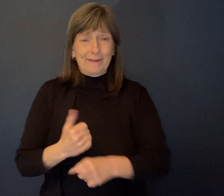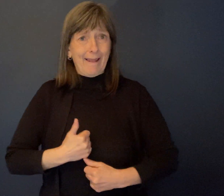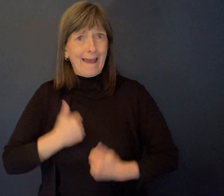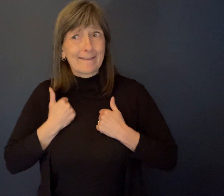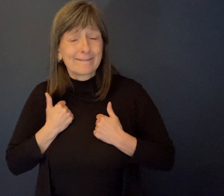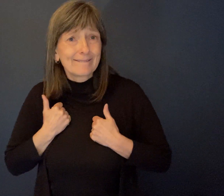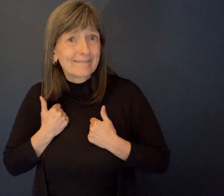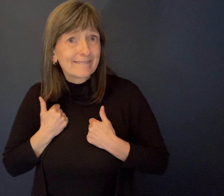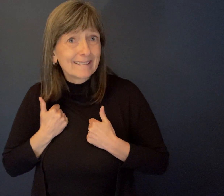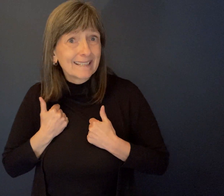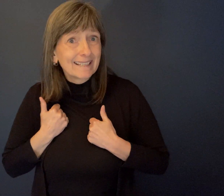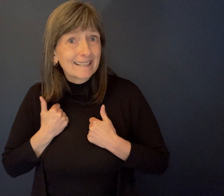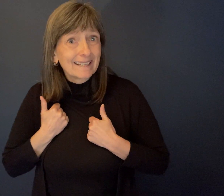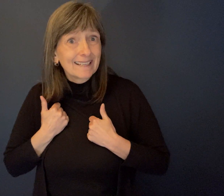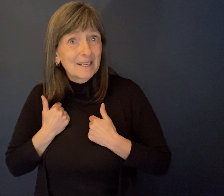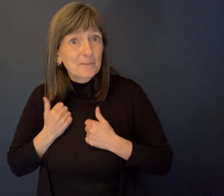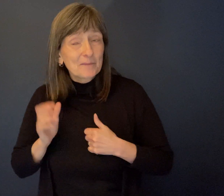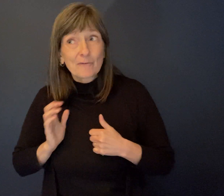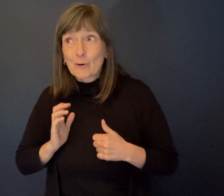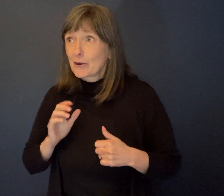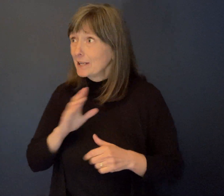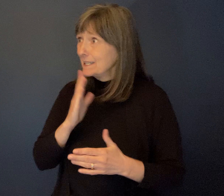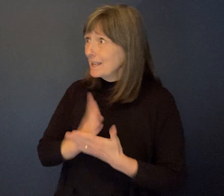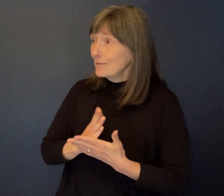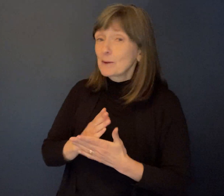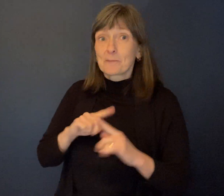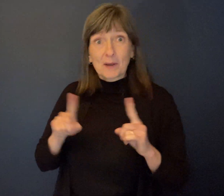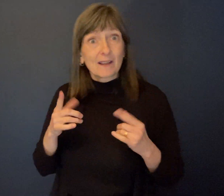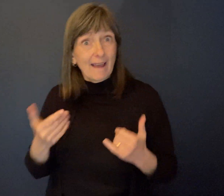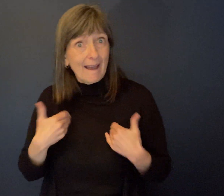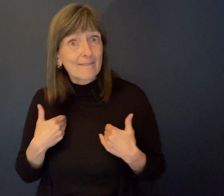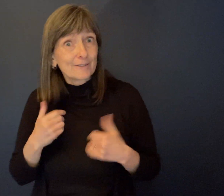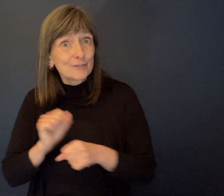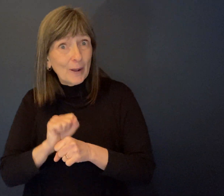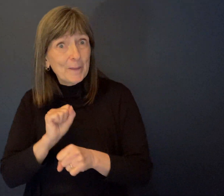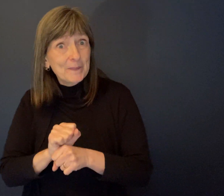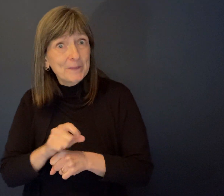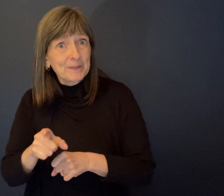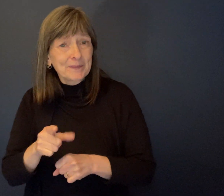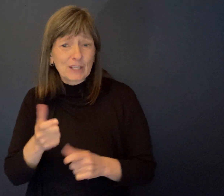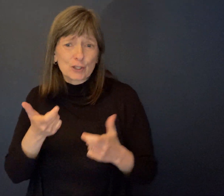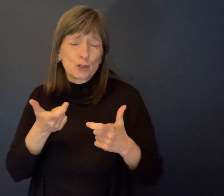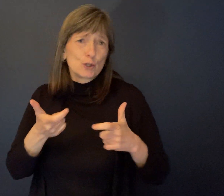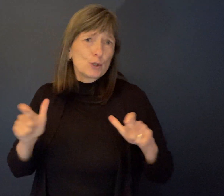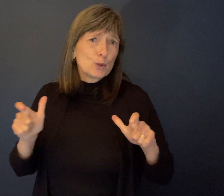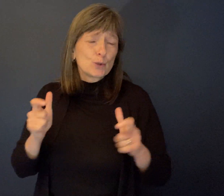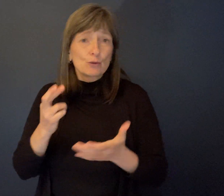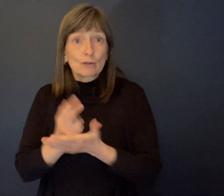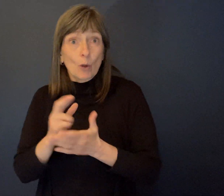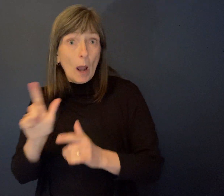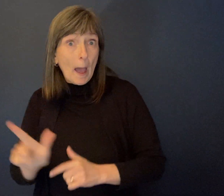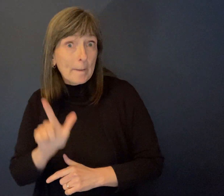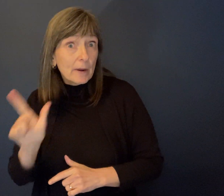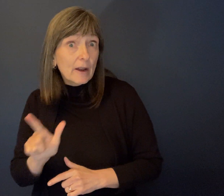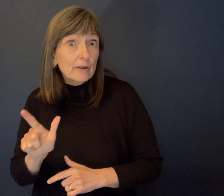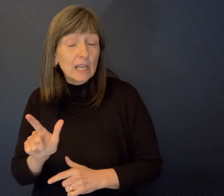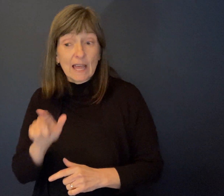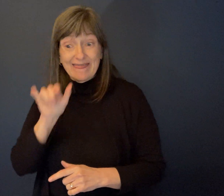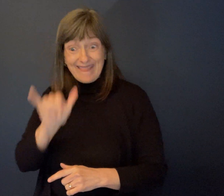because they'd not had an opportunity before. The hub had, um, massive resource library, so large